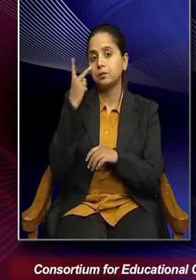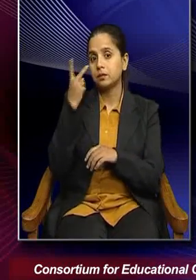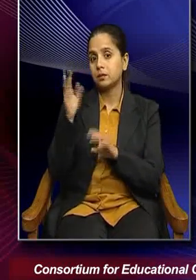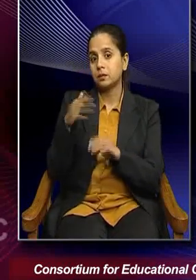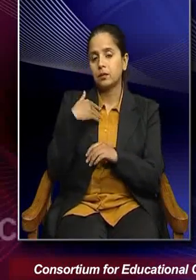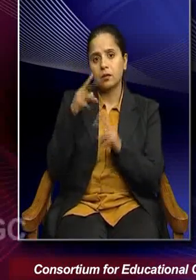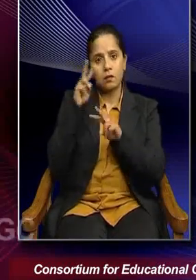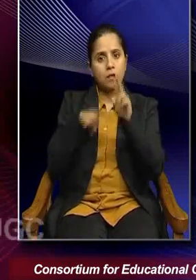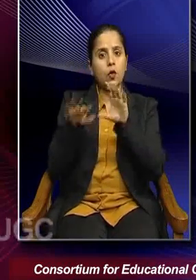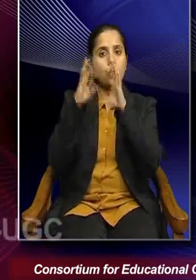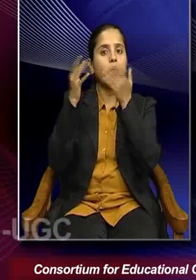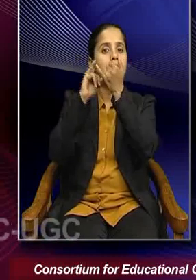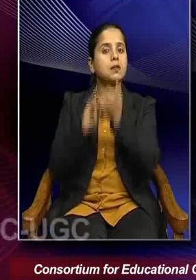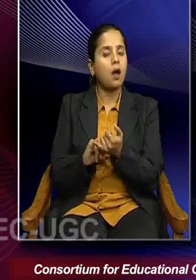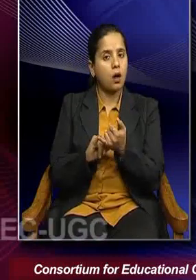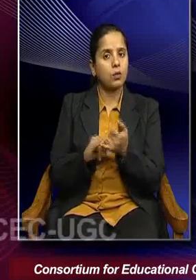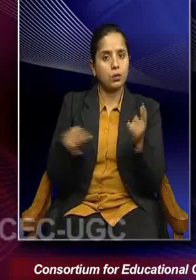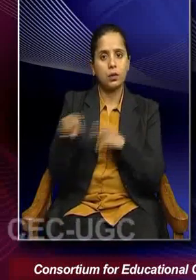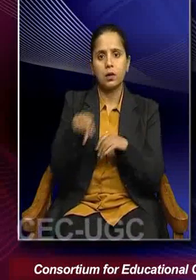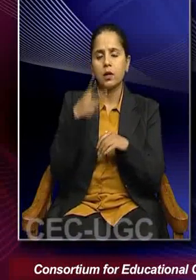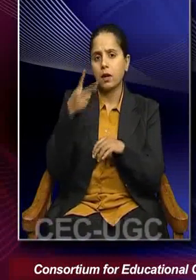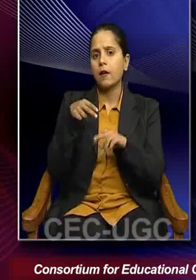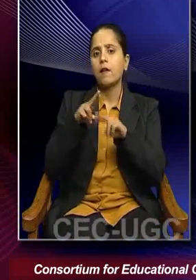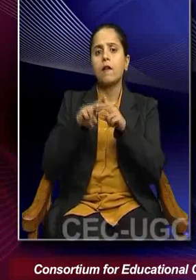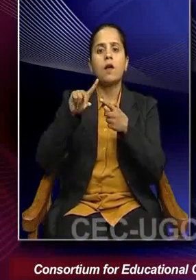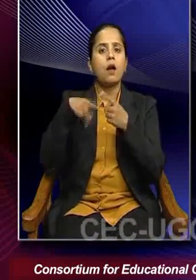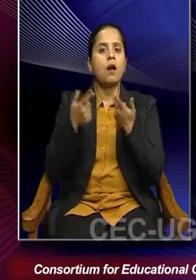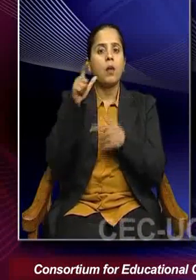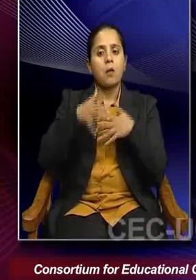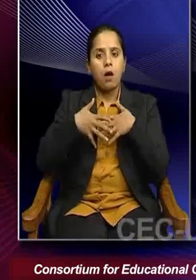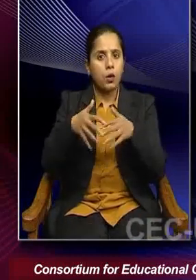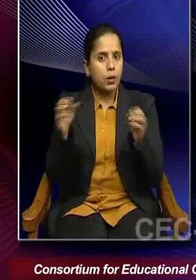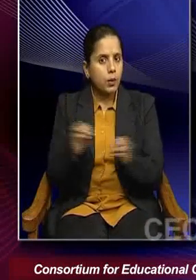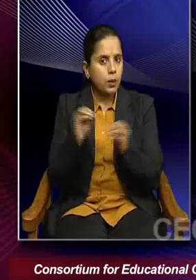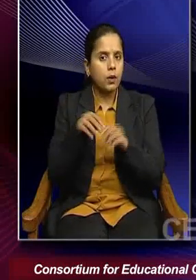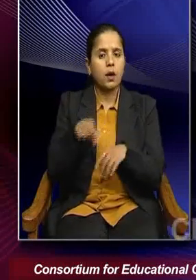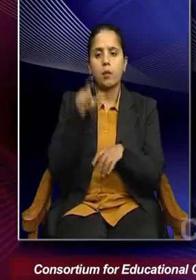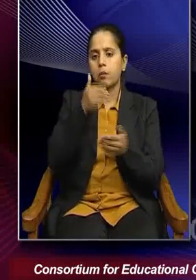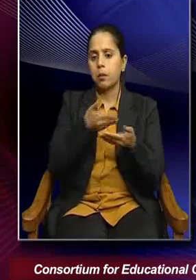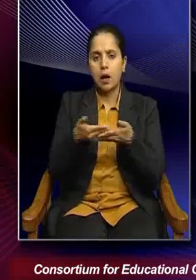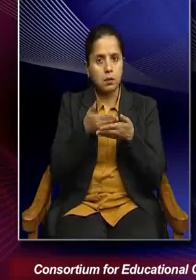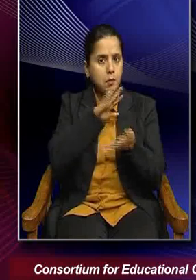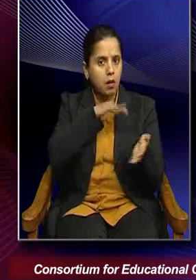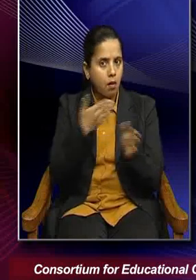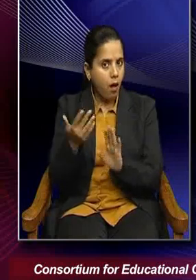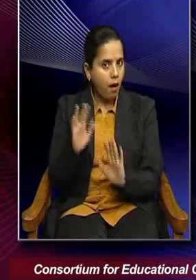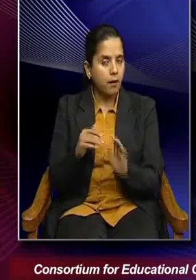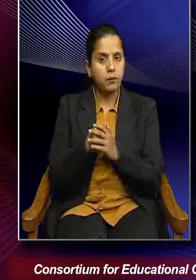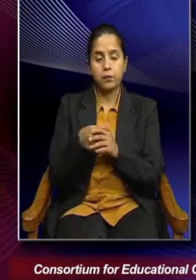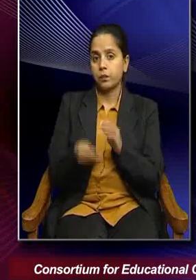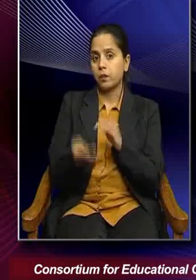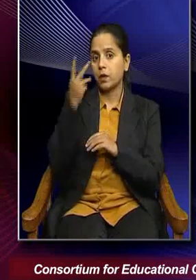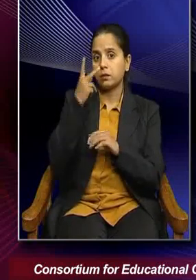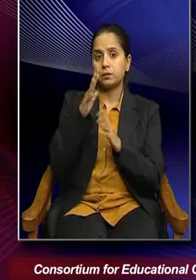observe in global south that, you know, the fertility levels are going down because of declining mortality. So, we, so we have large,